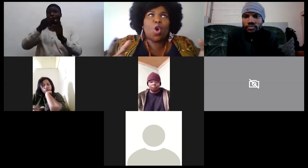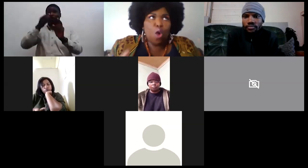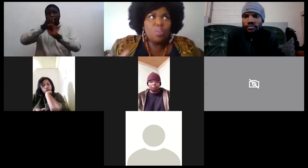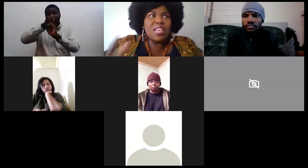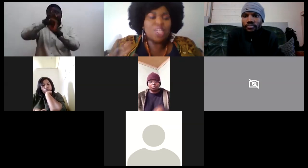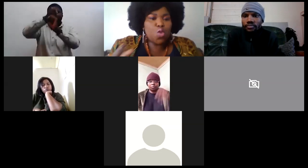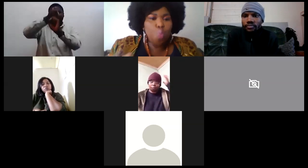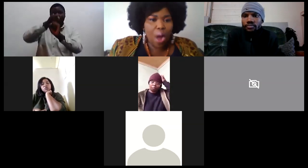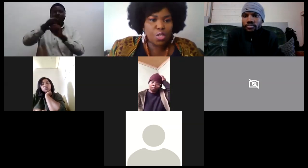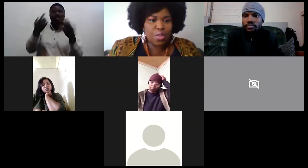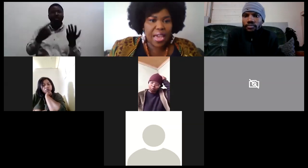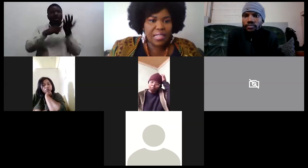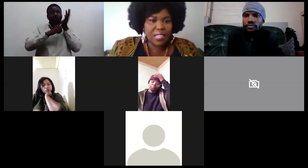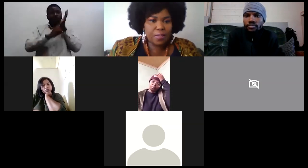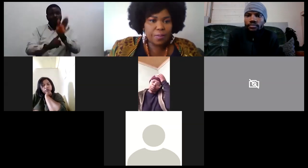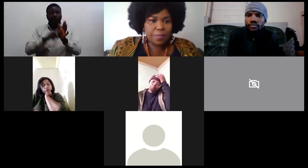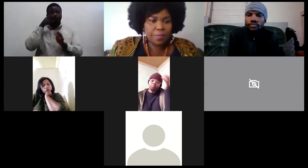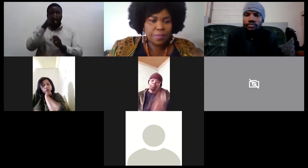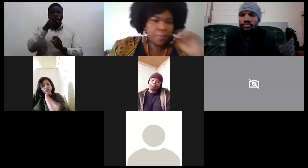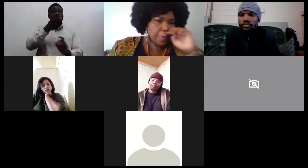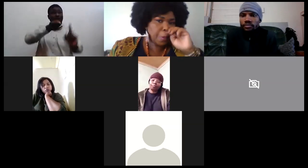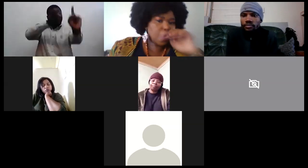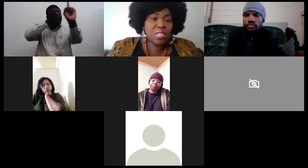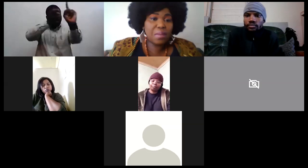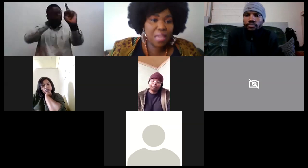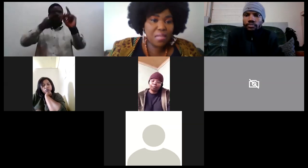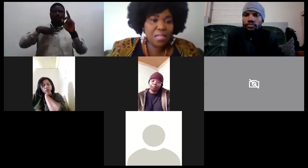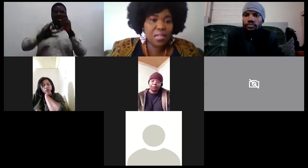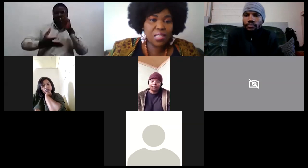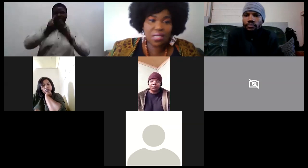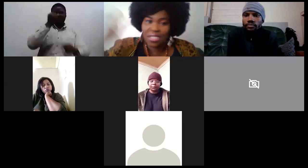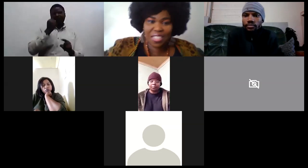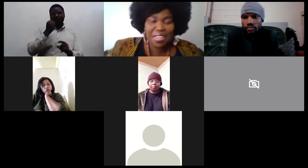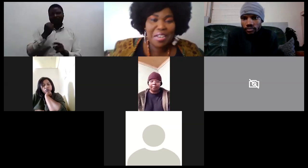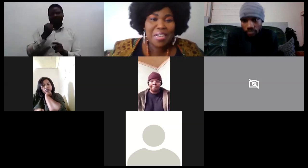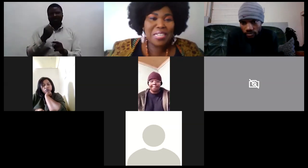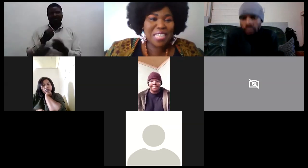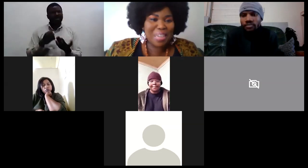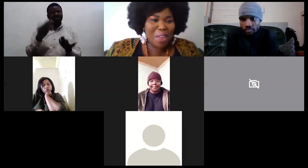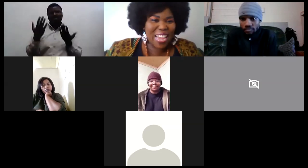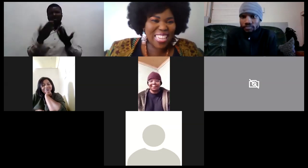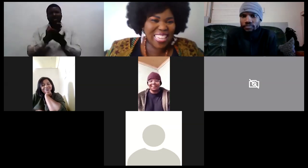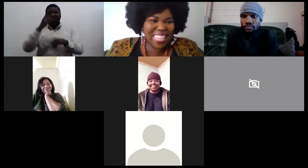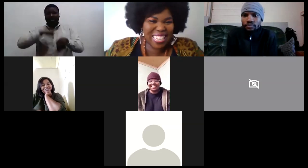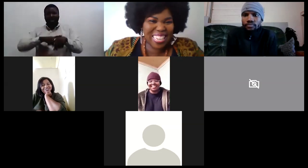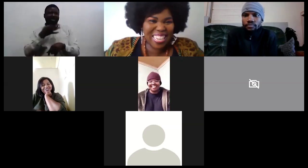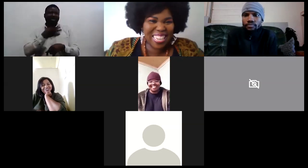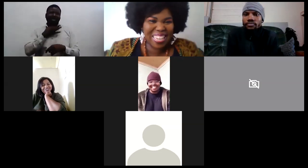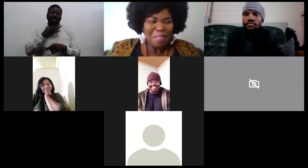goal that you want to get you know sometimes english it runs away